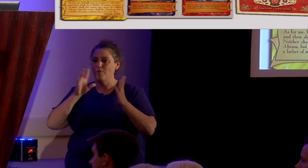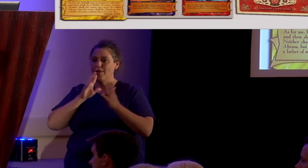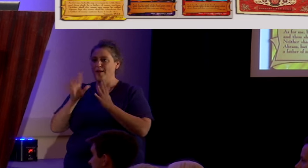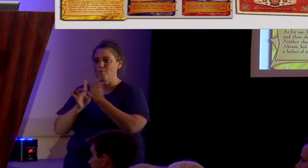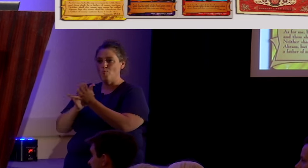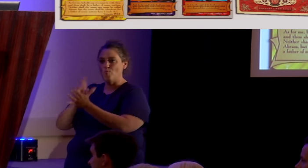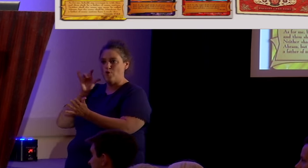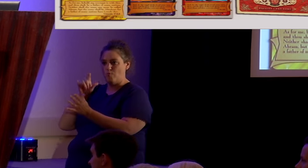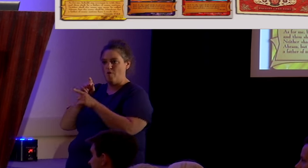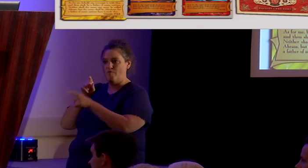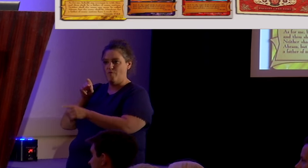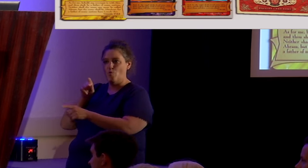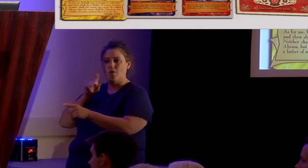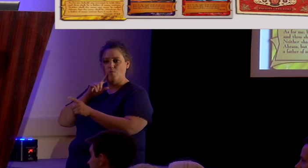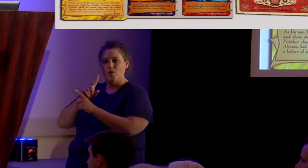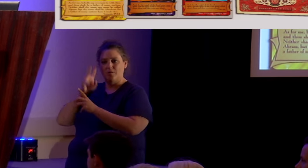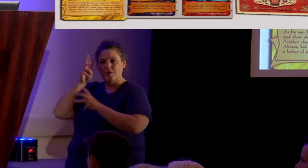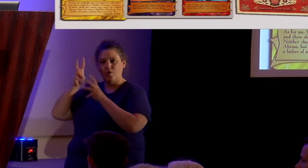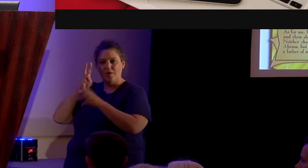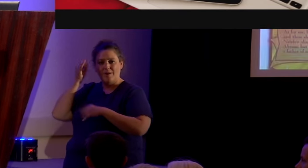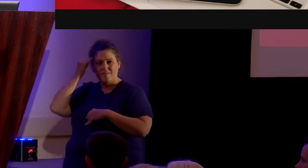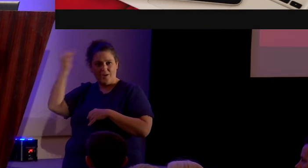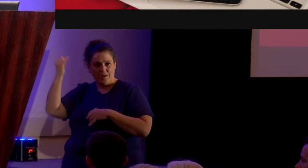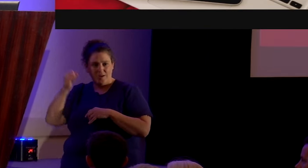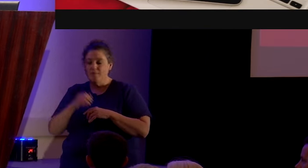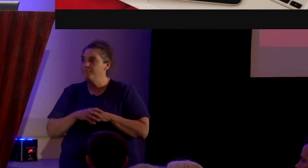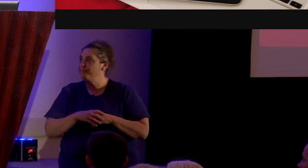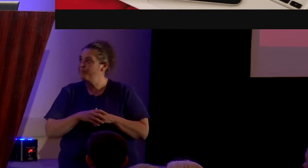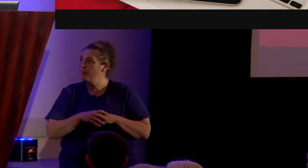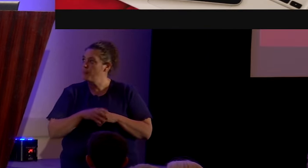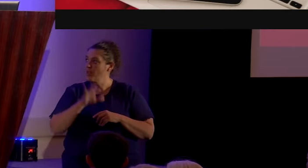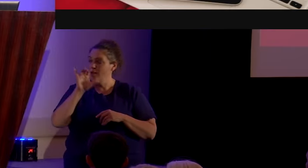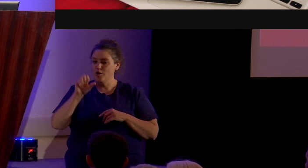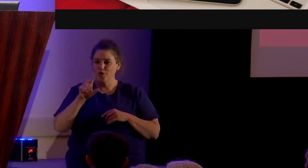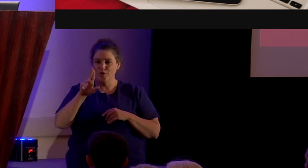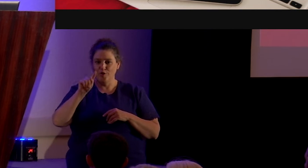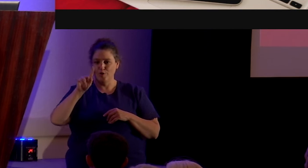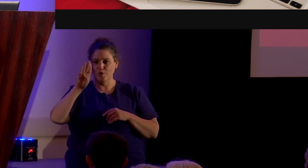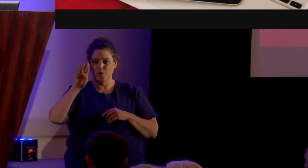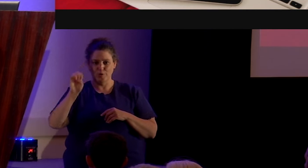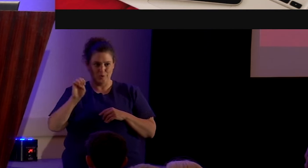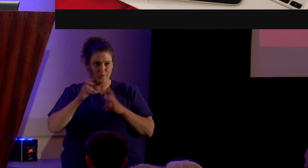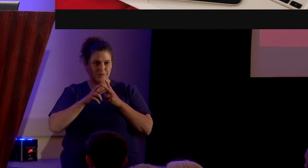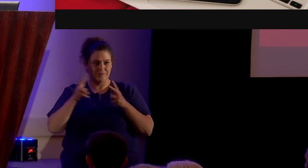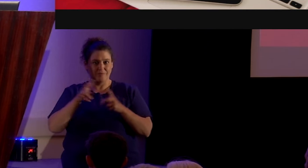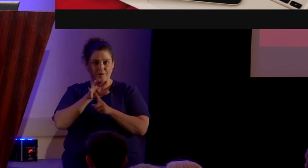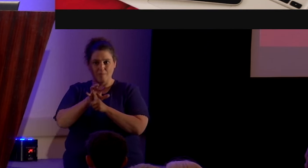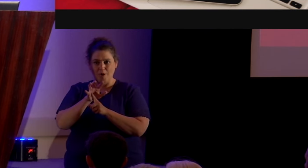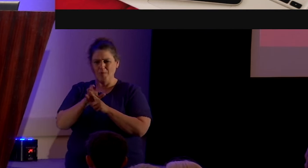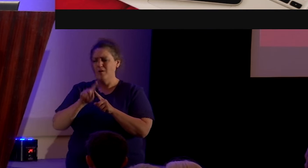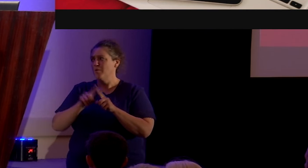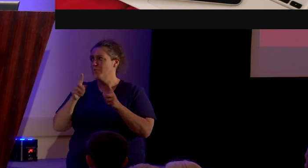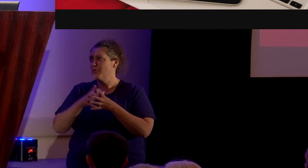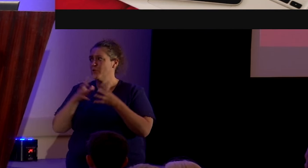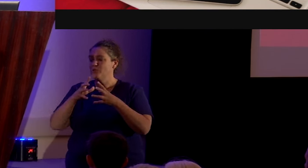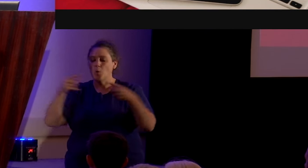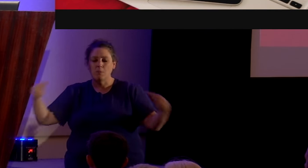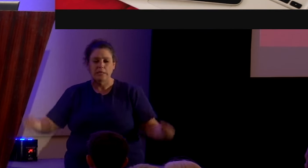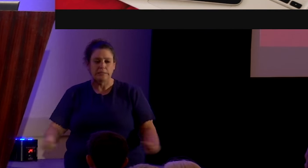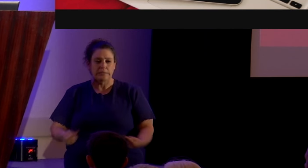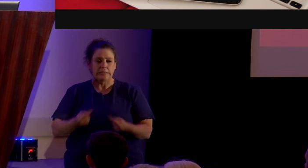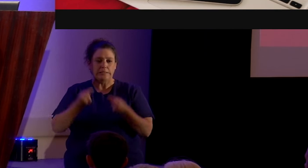of what was a creative idea. YouTube is hugely popular, but you know, there's so much sin